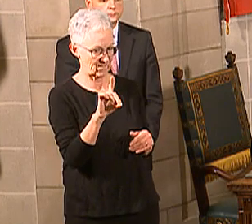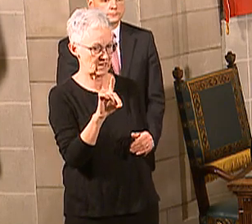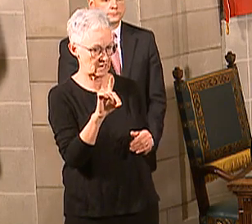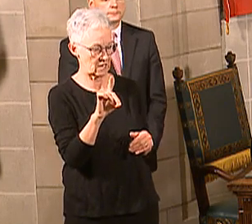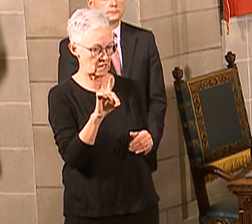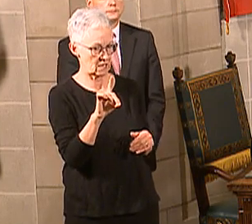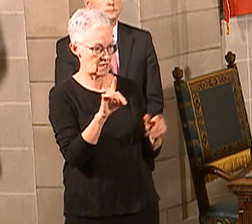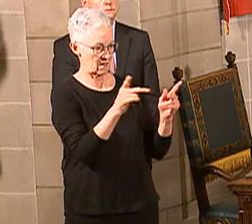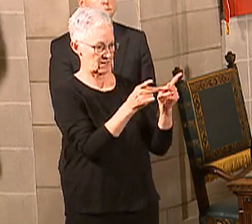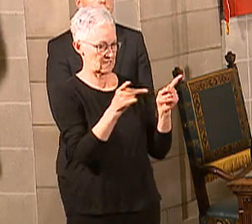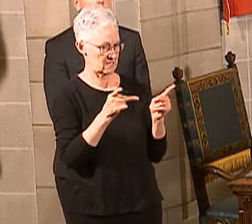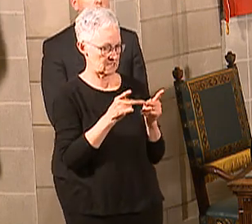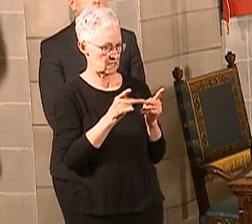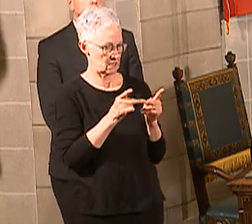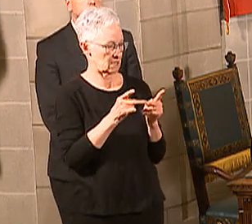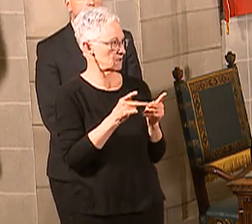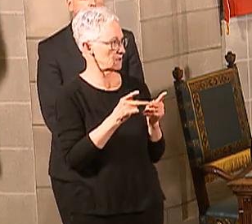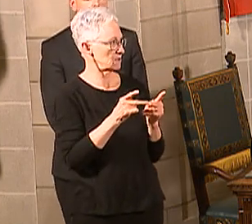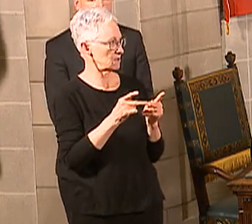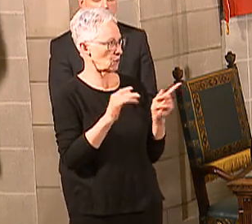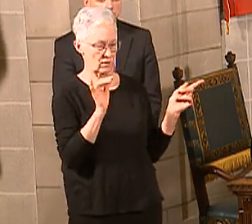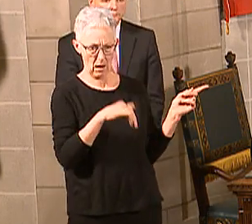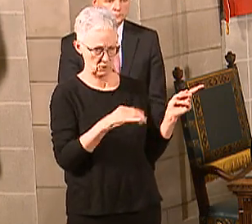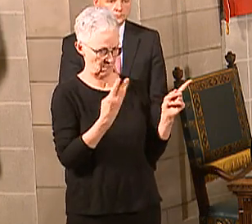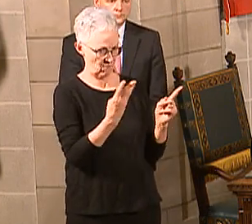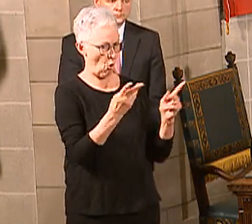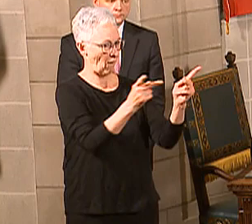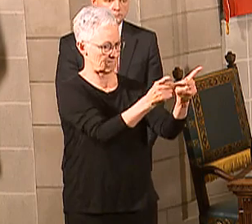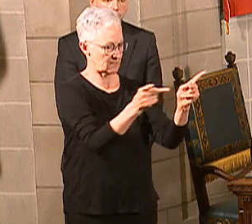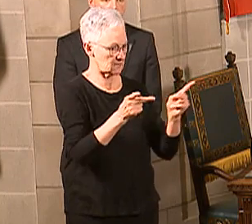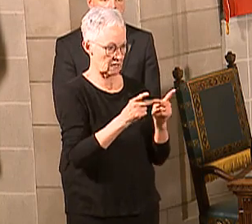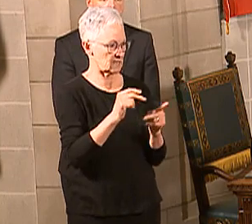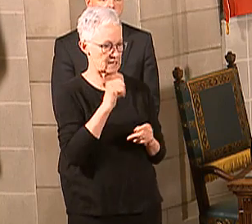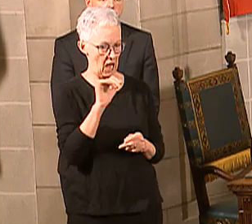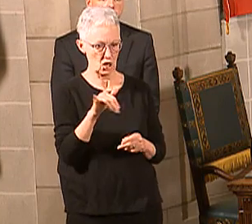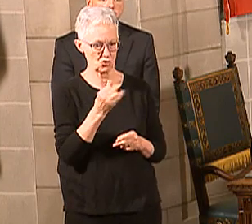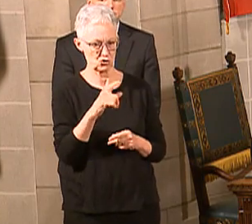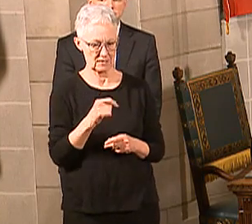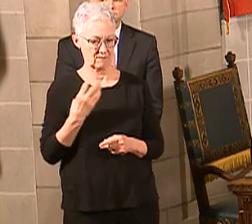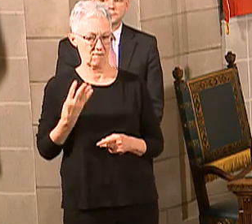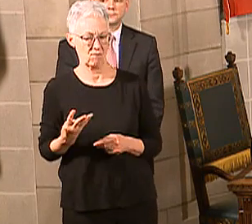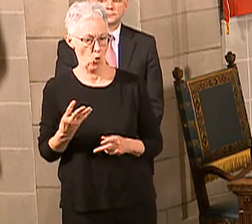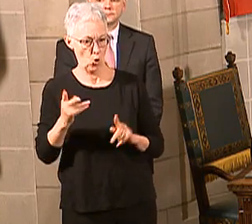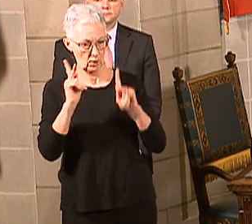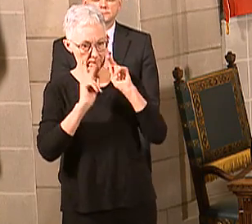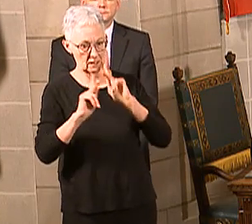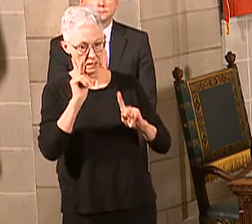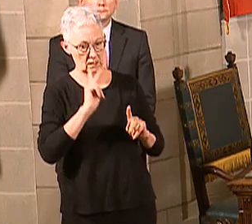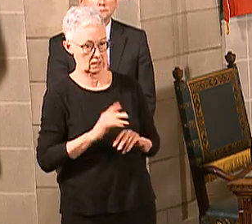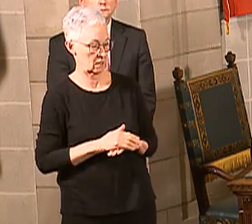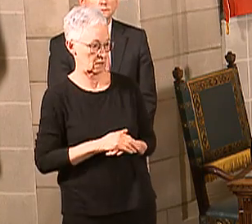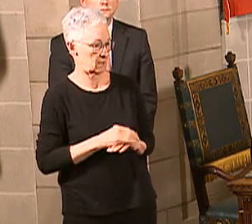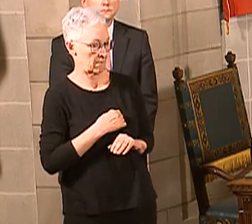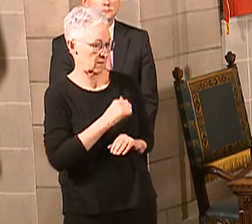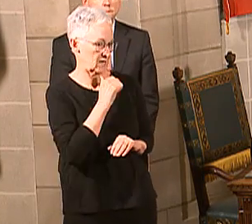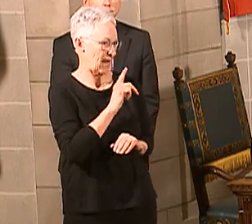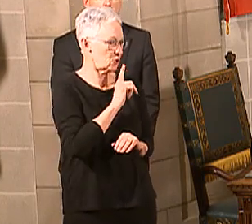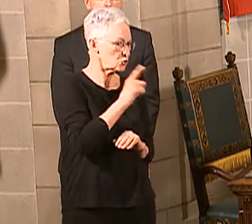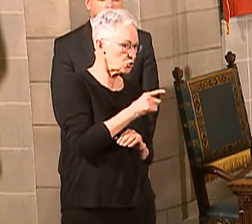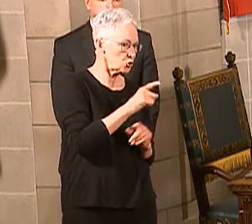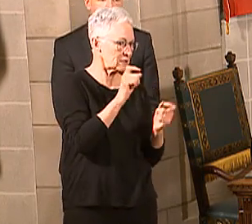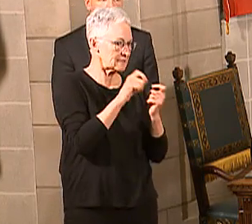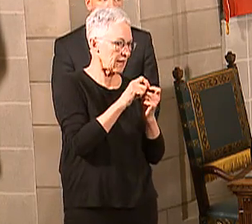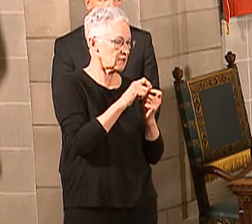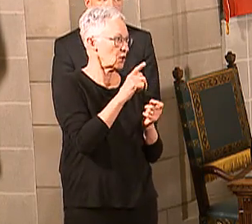facilities, yeah. So maybe that number had some multiple residents or team members involved. I'm not sure. But